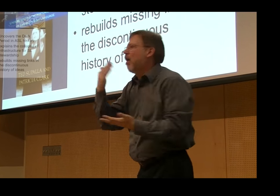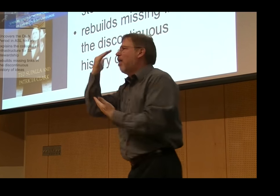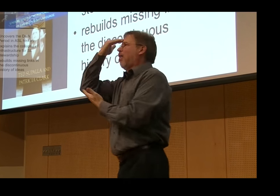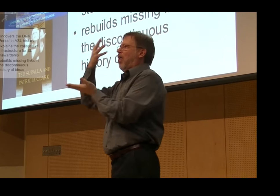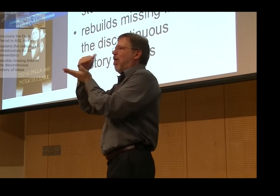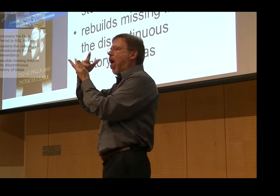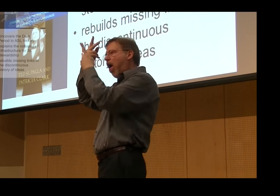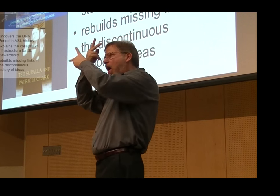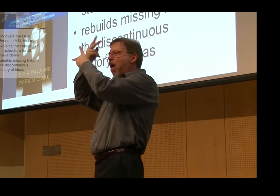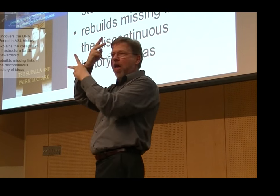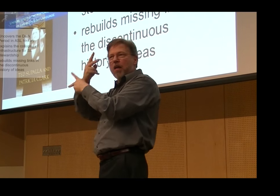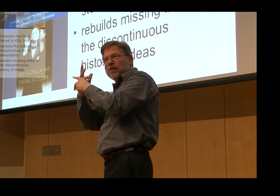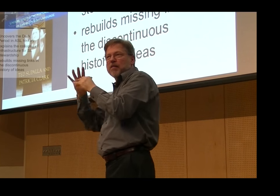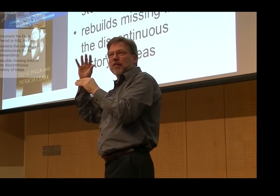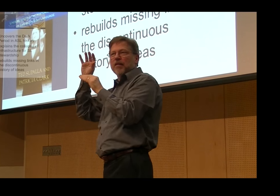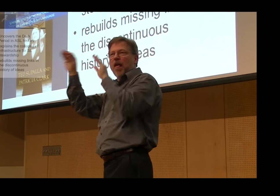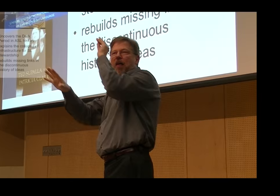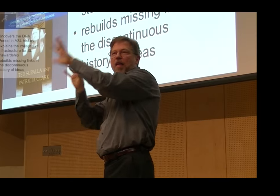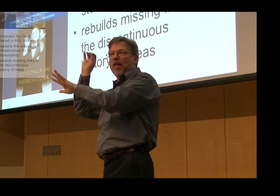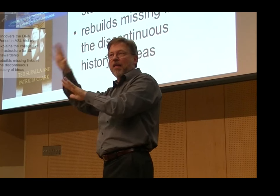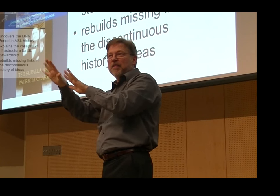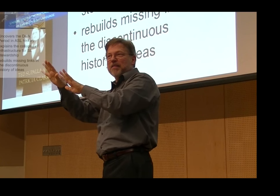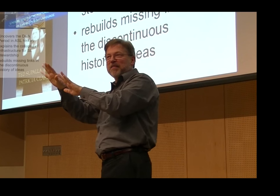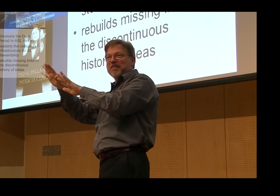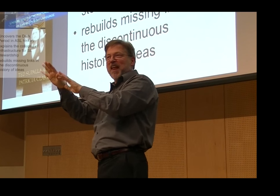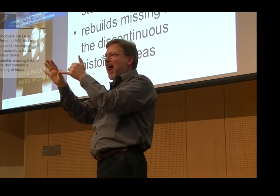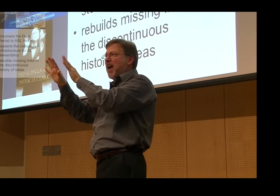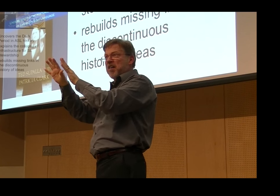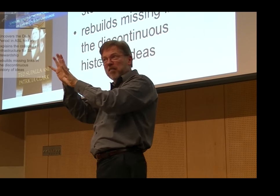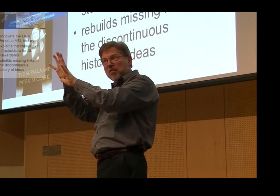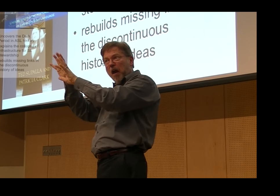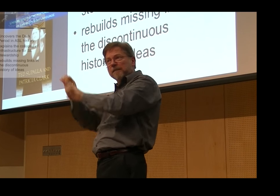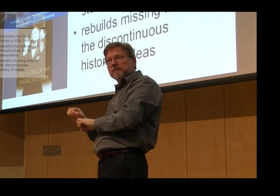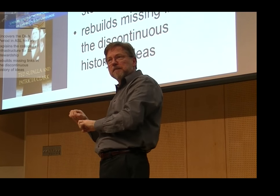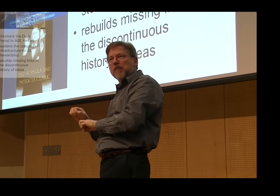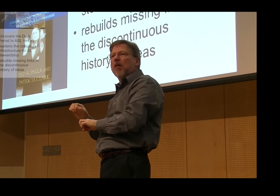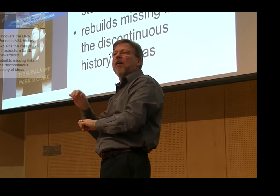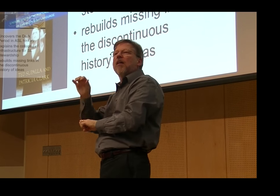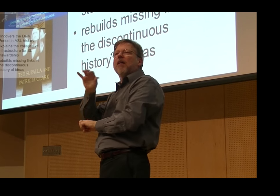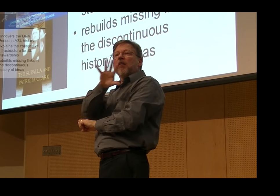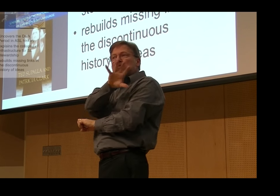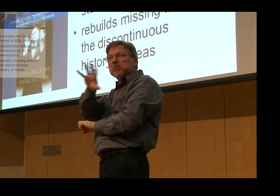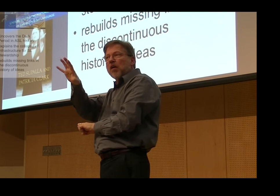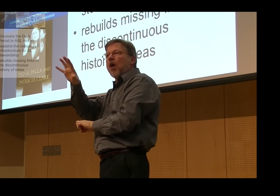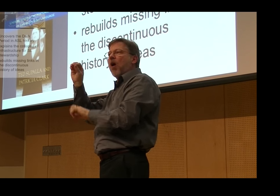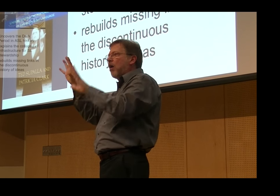the missing links. It is discontinuous because of the dark period. In the 20th